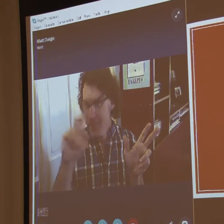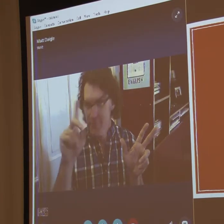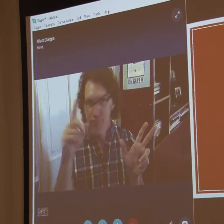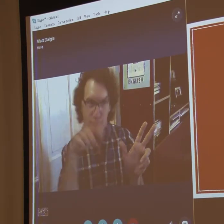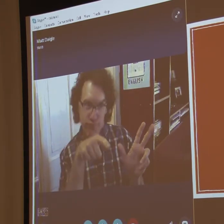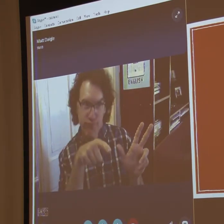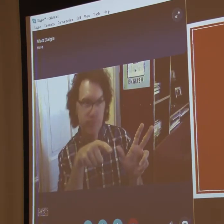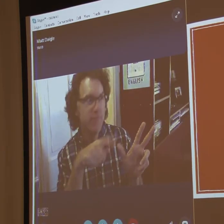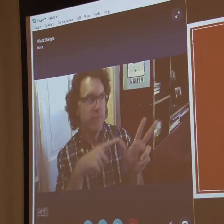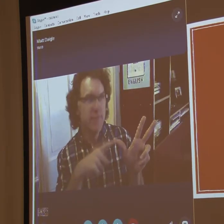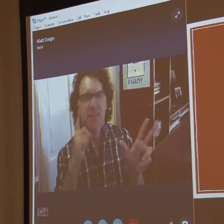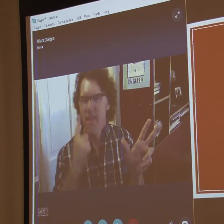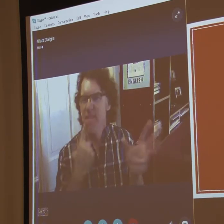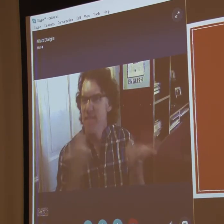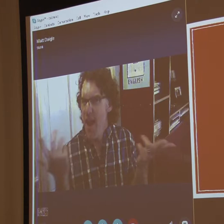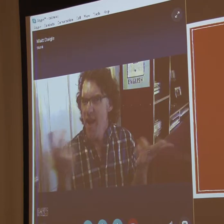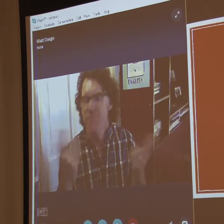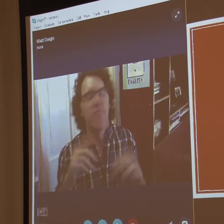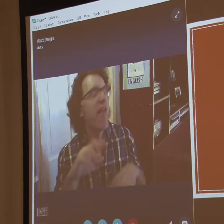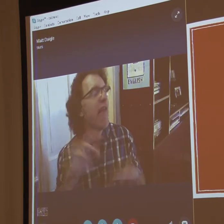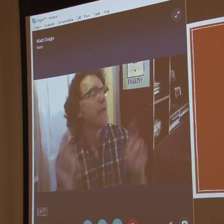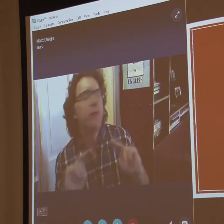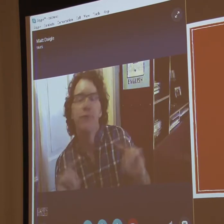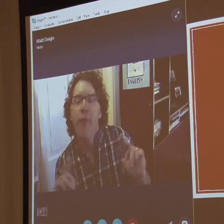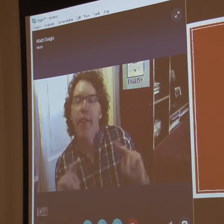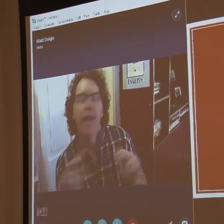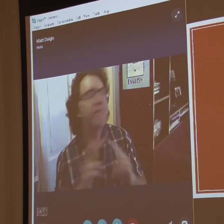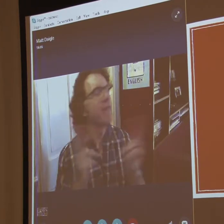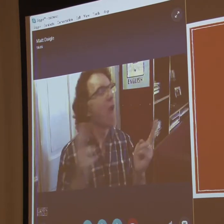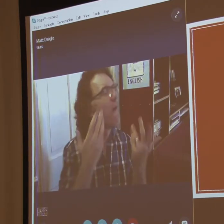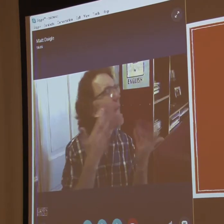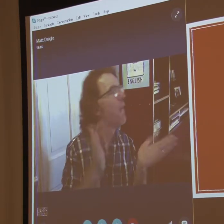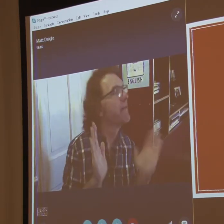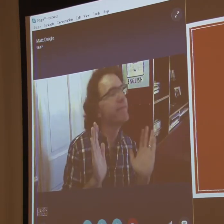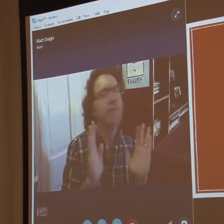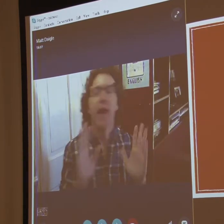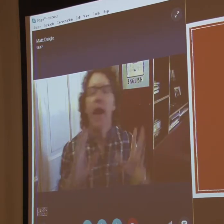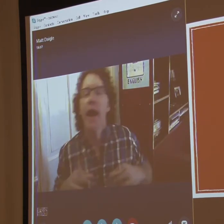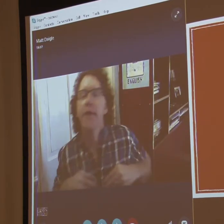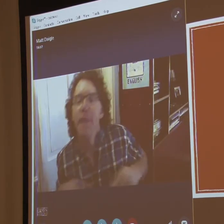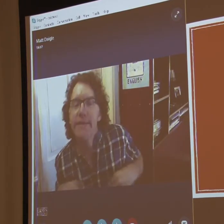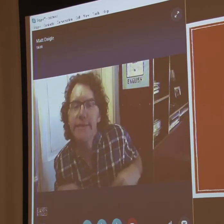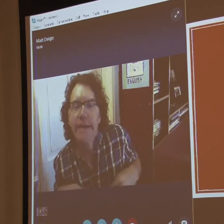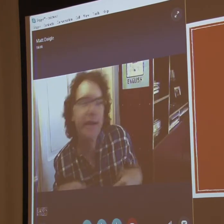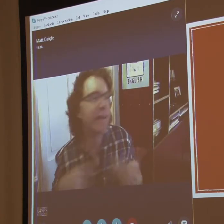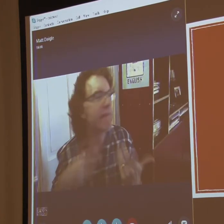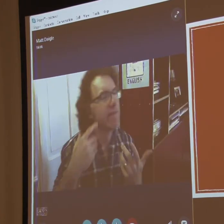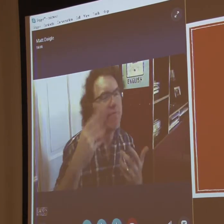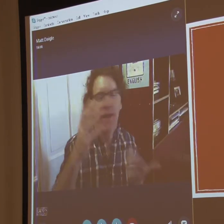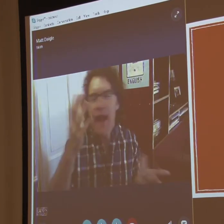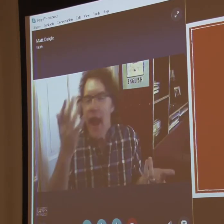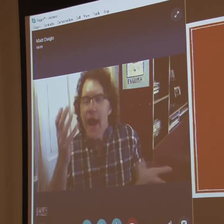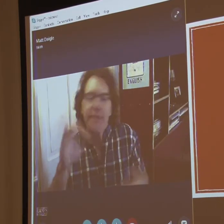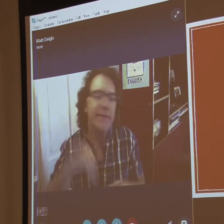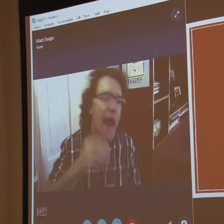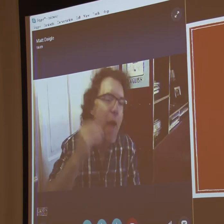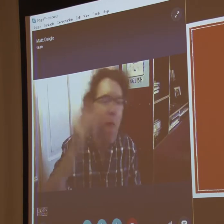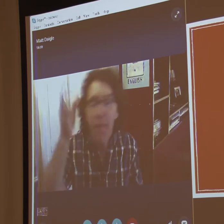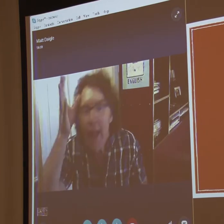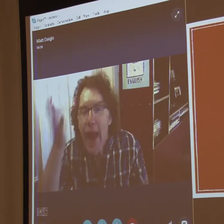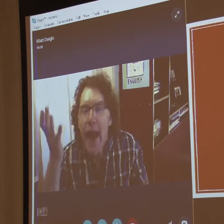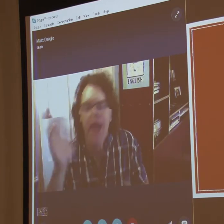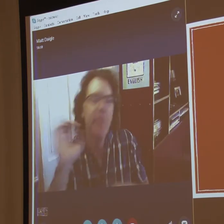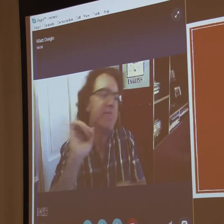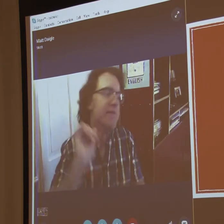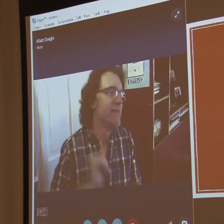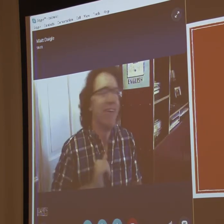Desmond, D for Desmond, deaf. Is kind of the nice guy, kind of